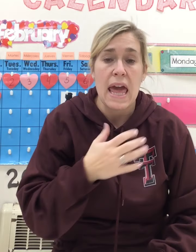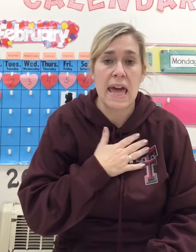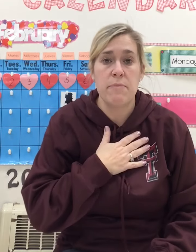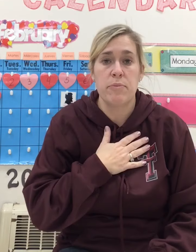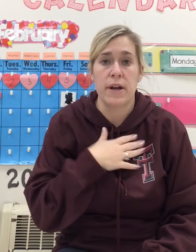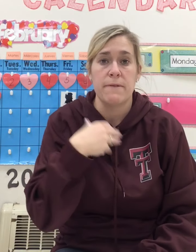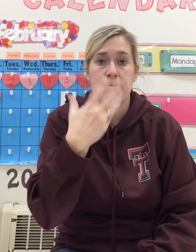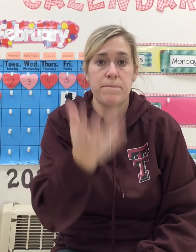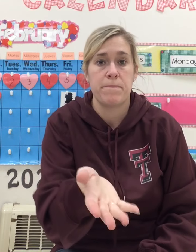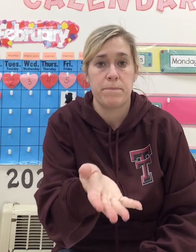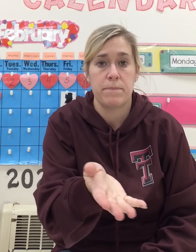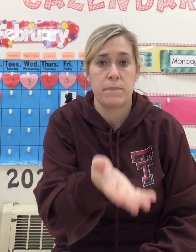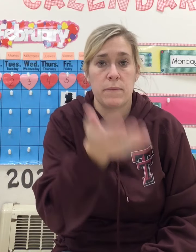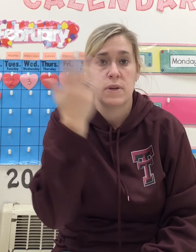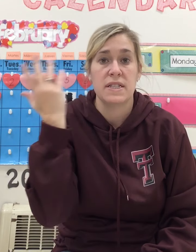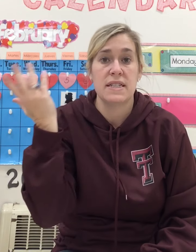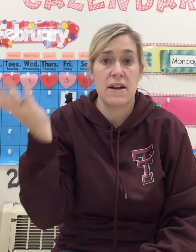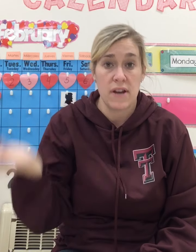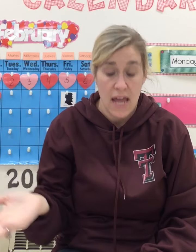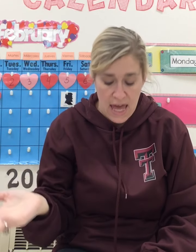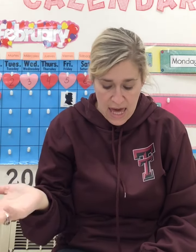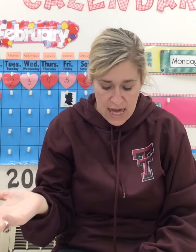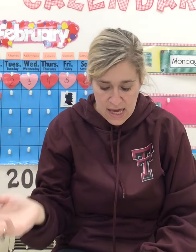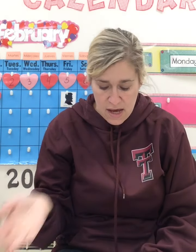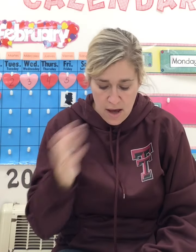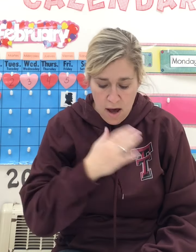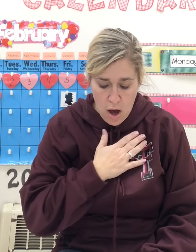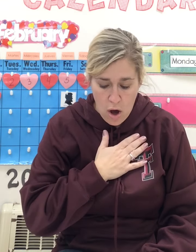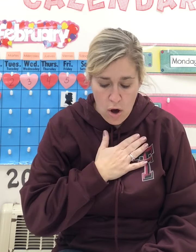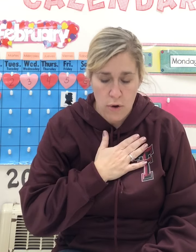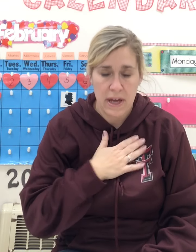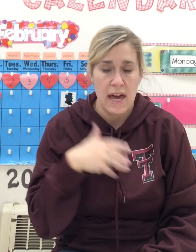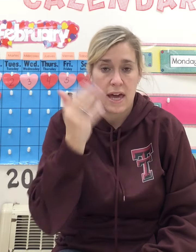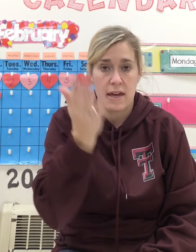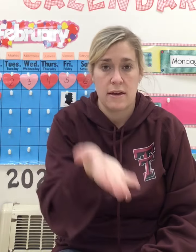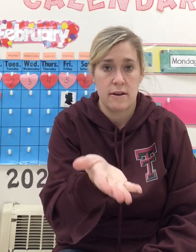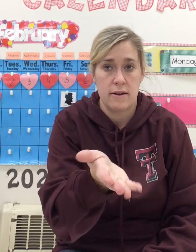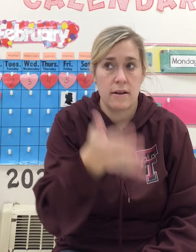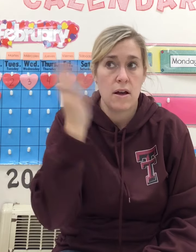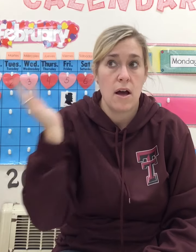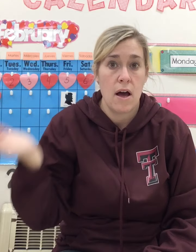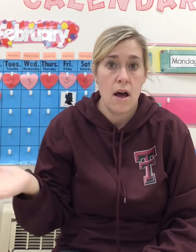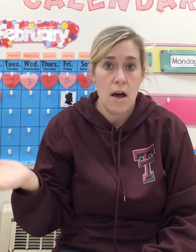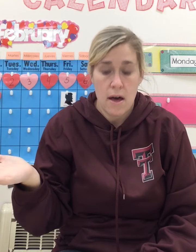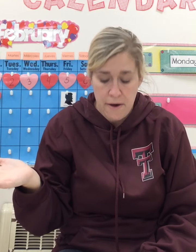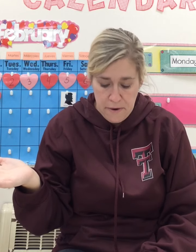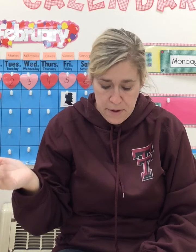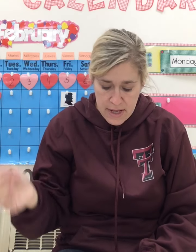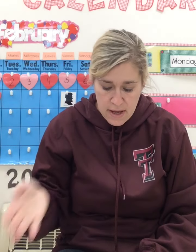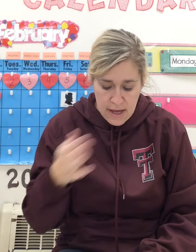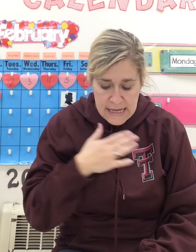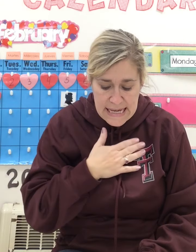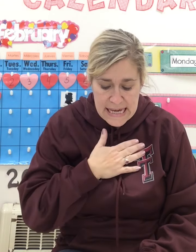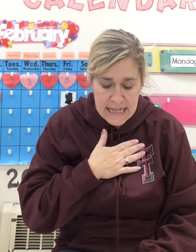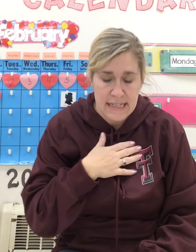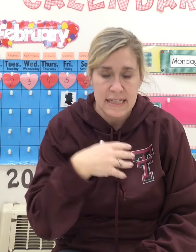Apron. What's the sound? A. Okay. O. East.